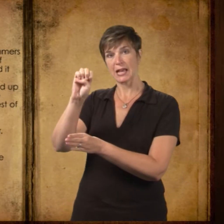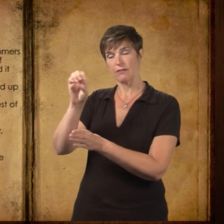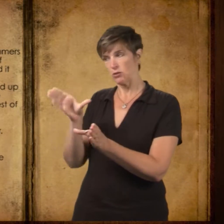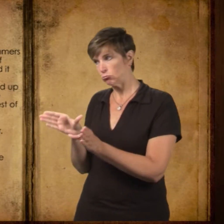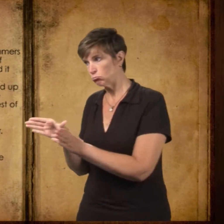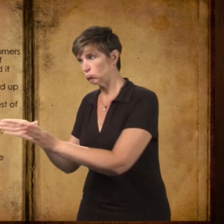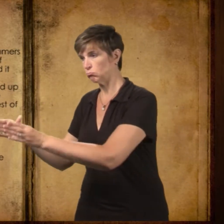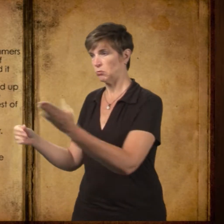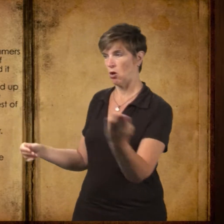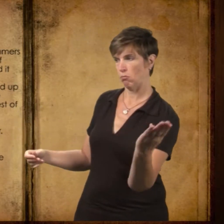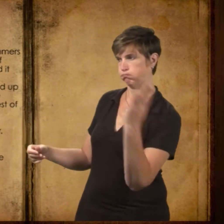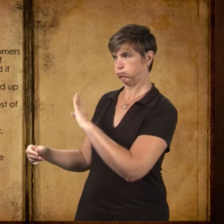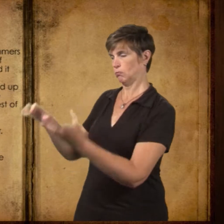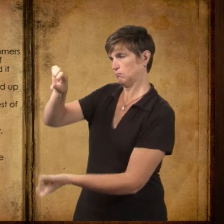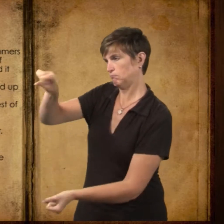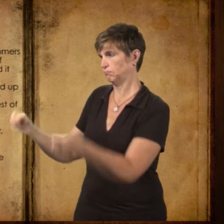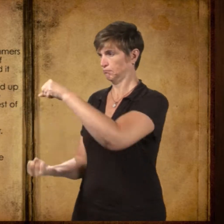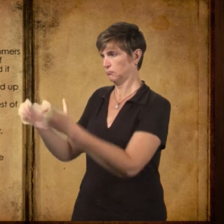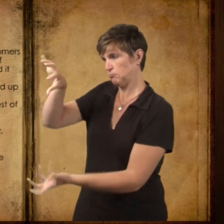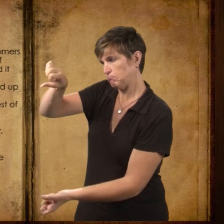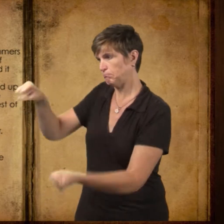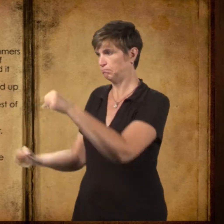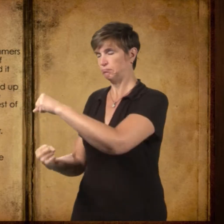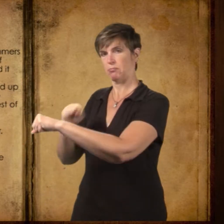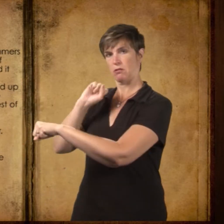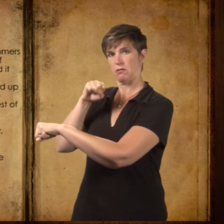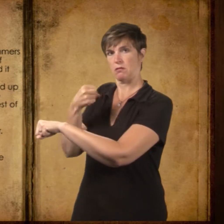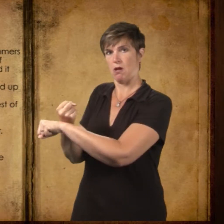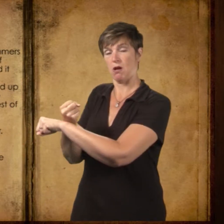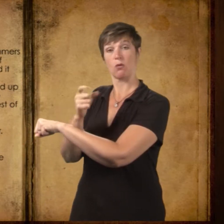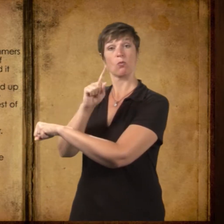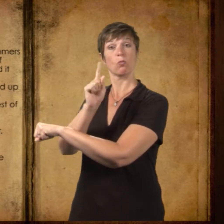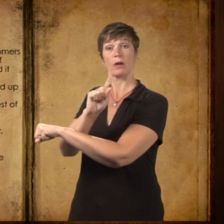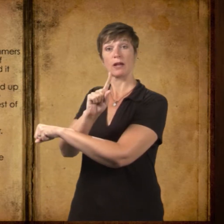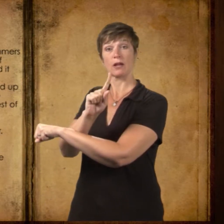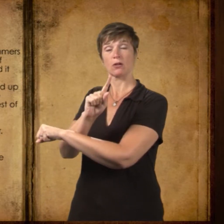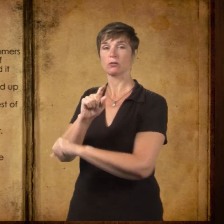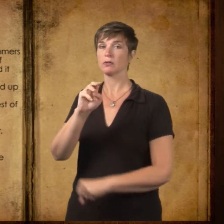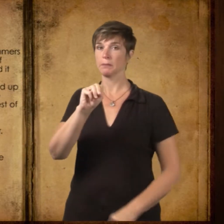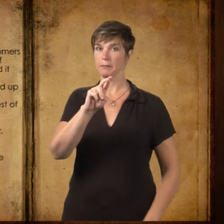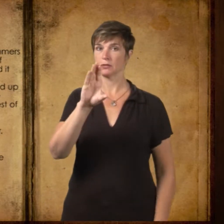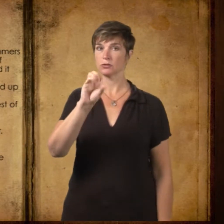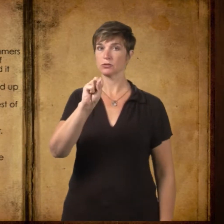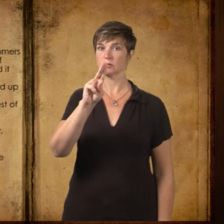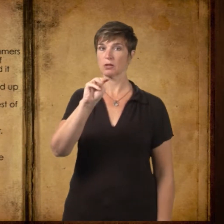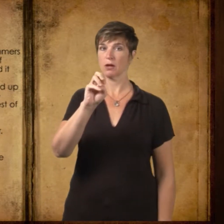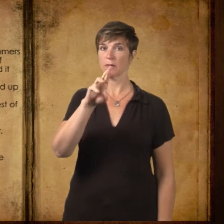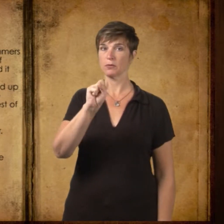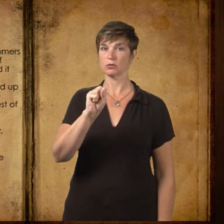and locked up until Mr. Summers was ready to take it to the square the next morning.